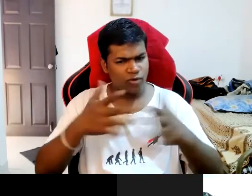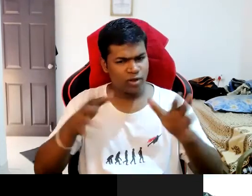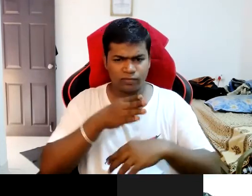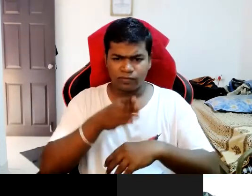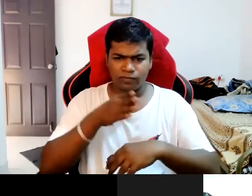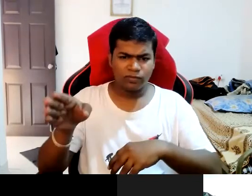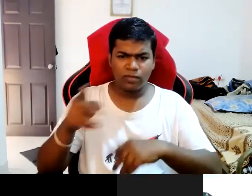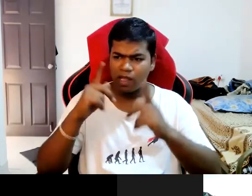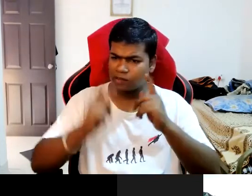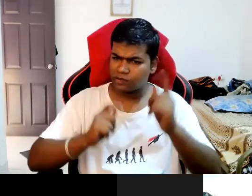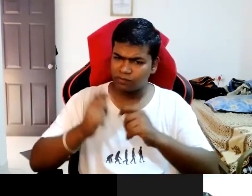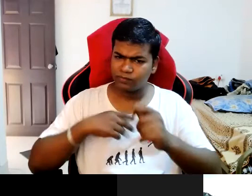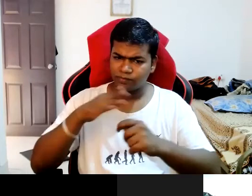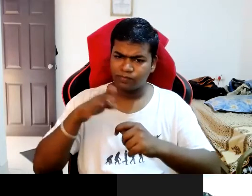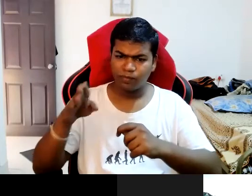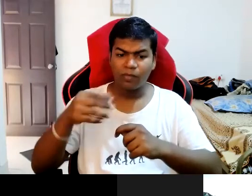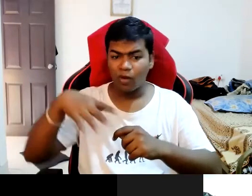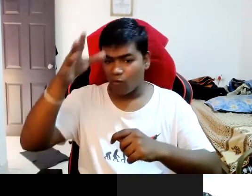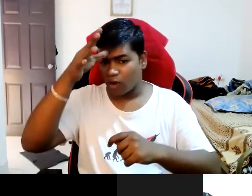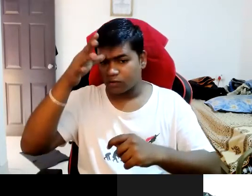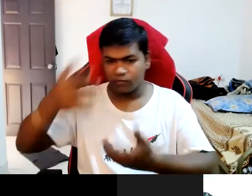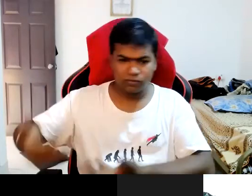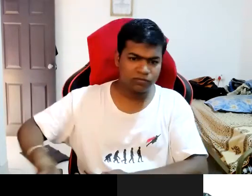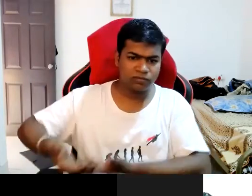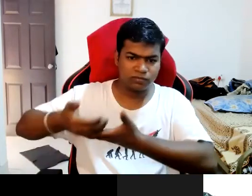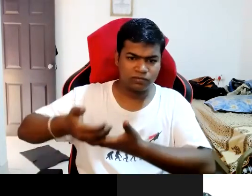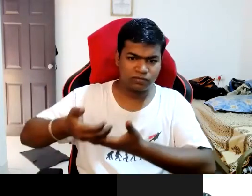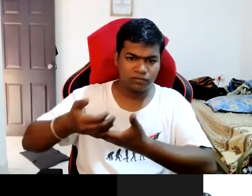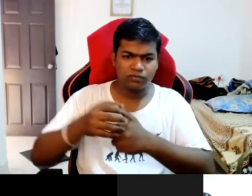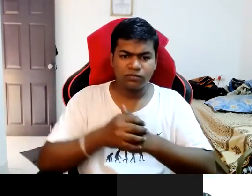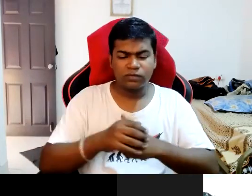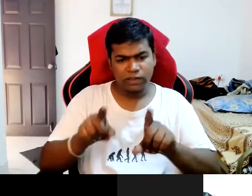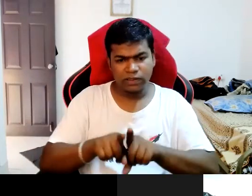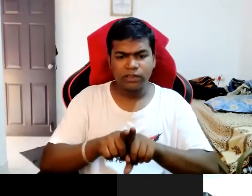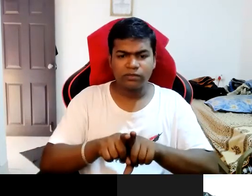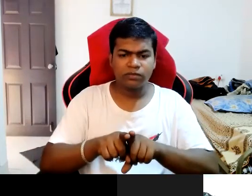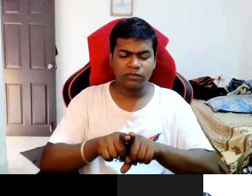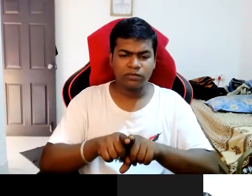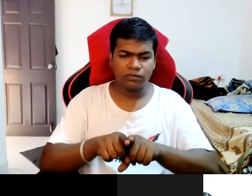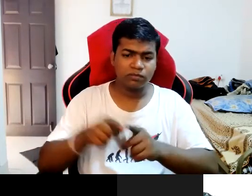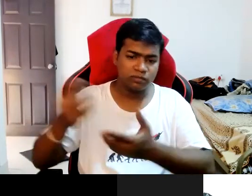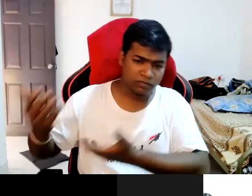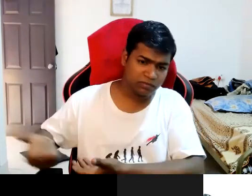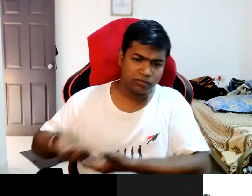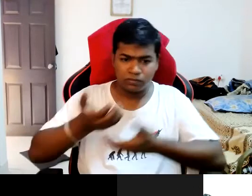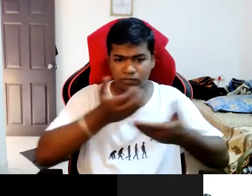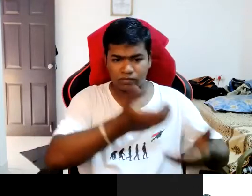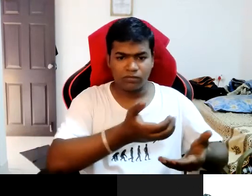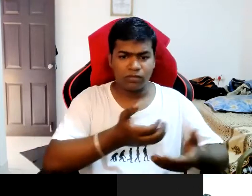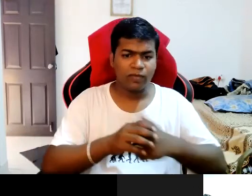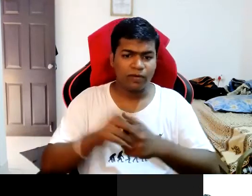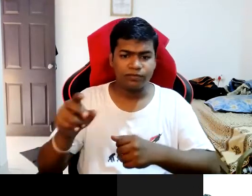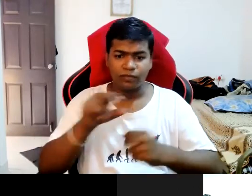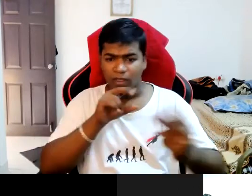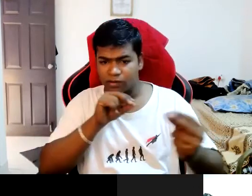the exam my father used to carry me the second or third or wherever the they giving the seat for